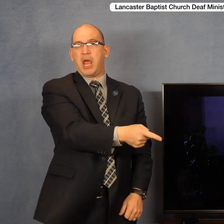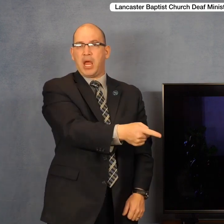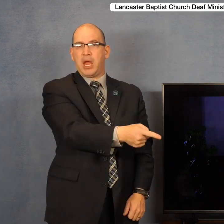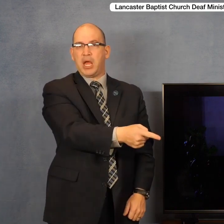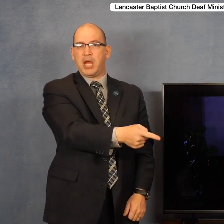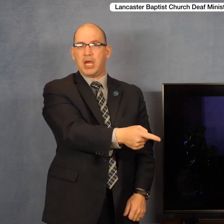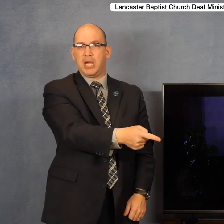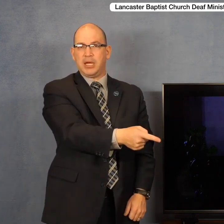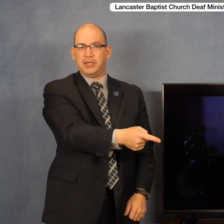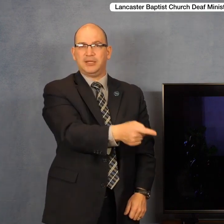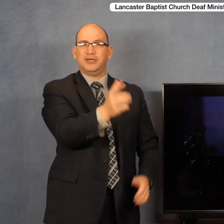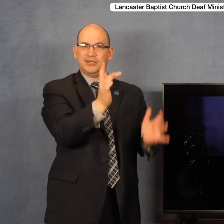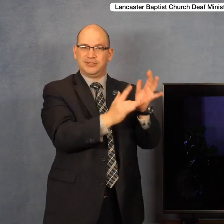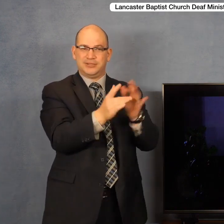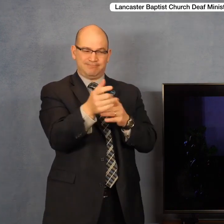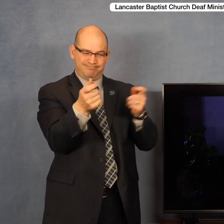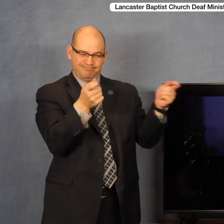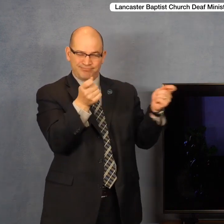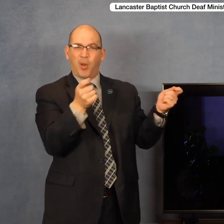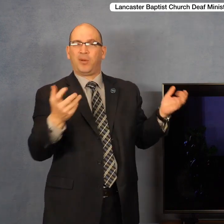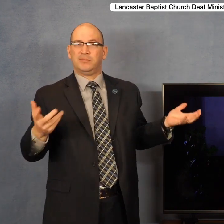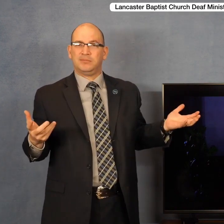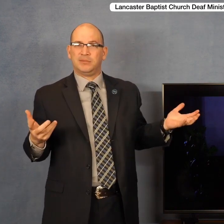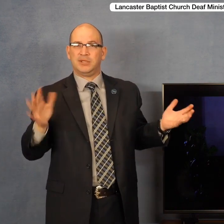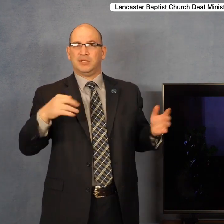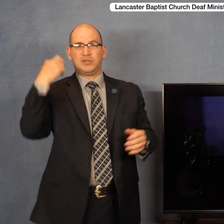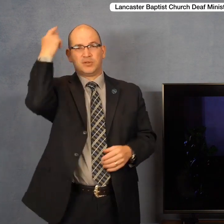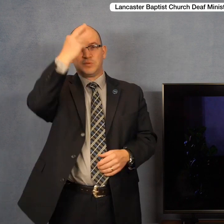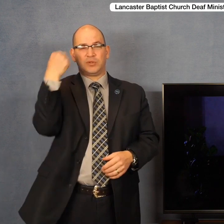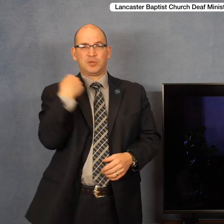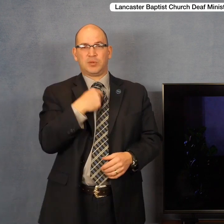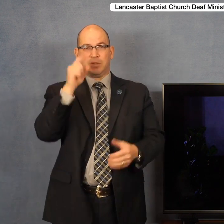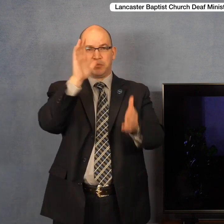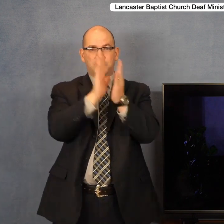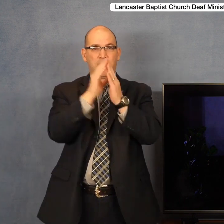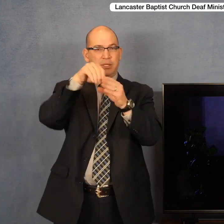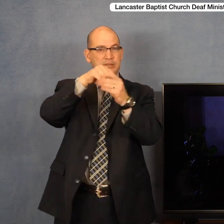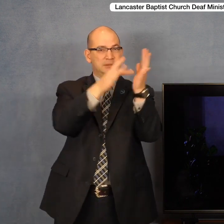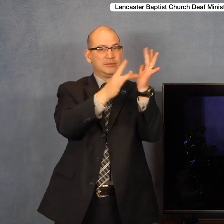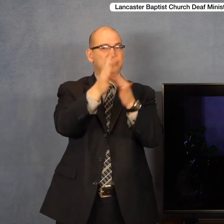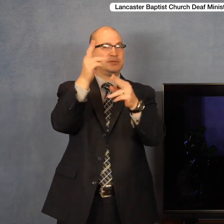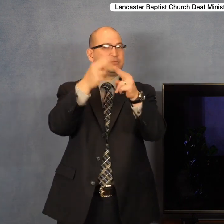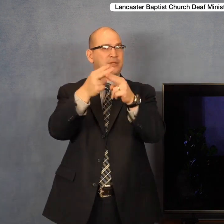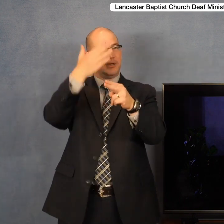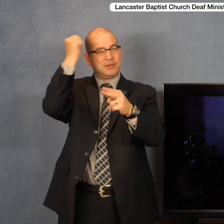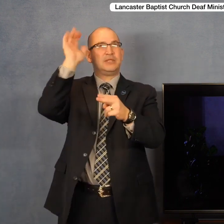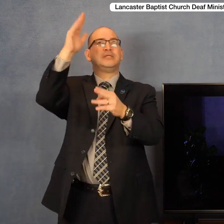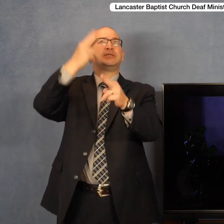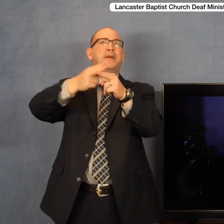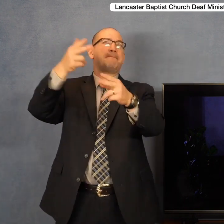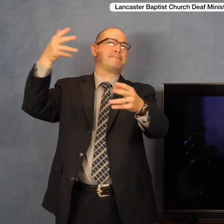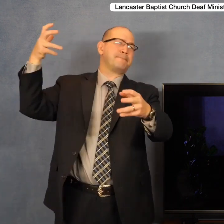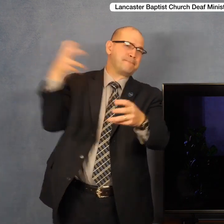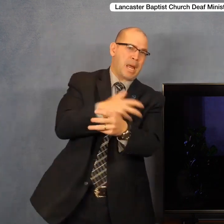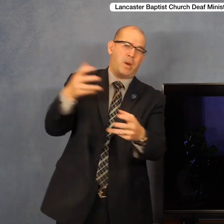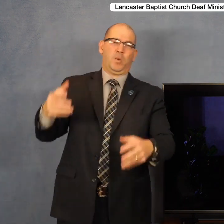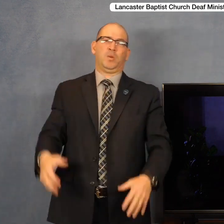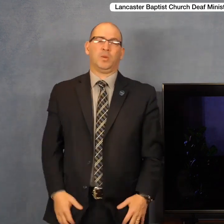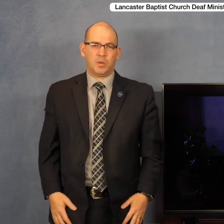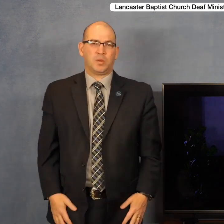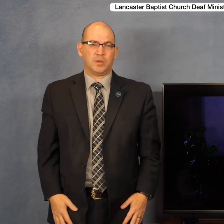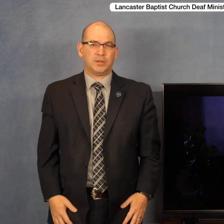He has power over them. That's one of the reasons we pray in Jesus' name. It is a powerful name indeed.